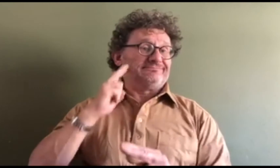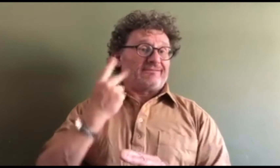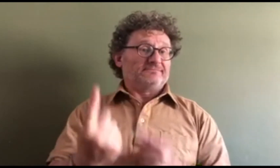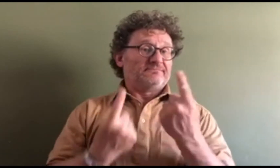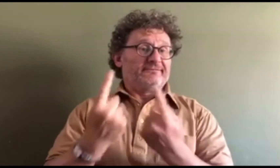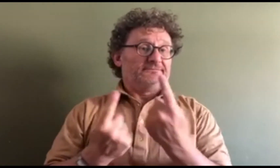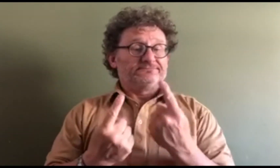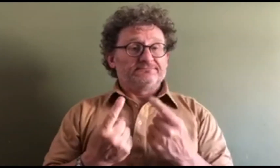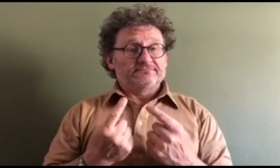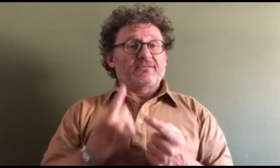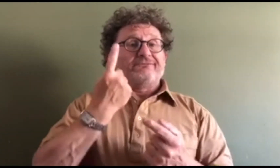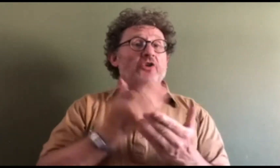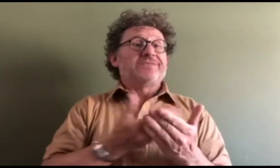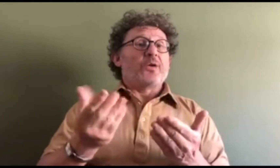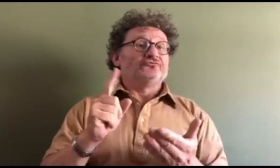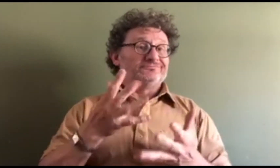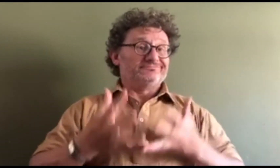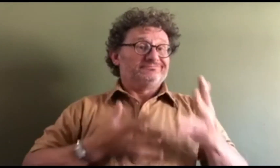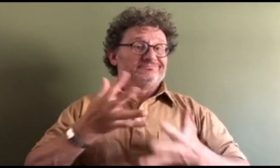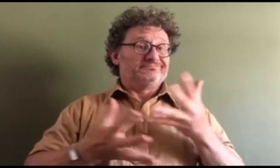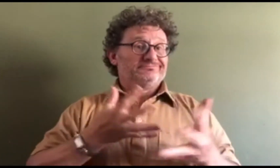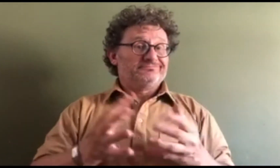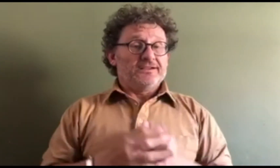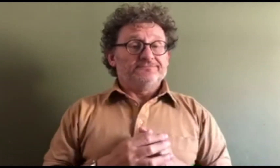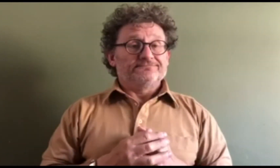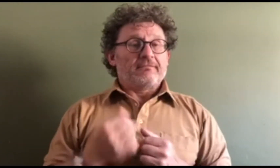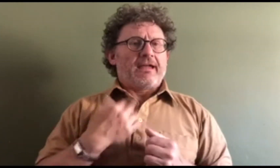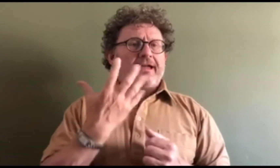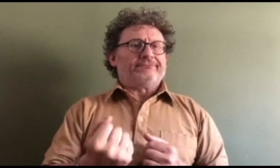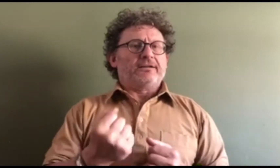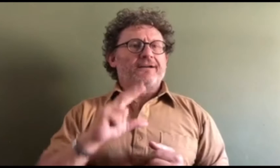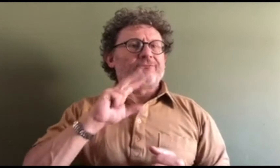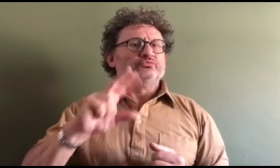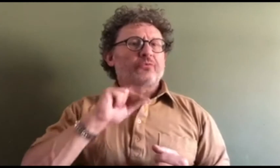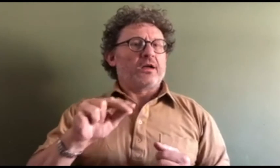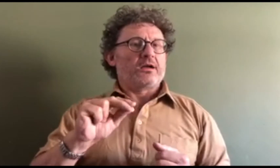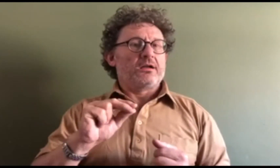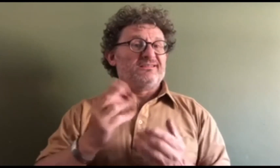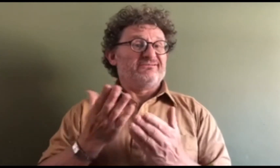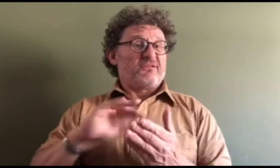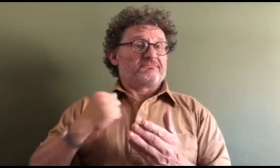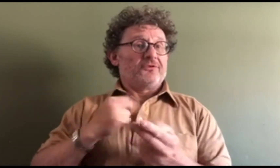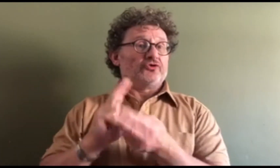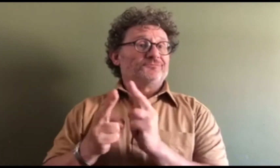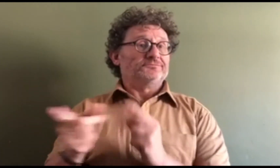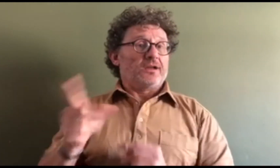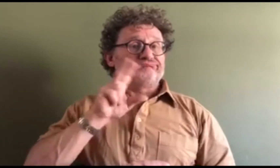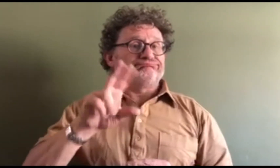My parents were both deaf. The first language that I've used growing up is sign language. I have a voiceover being provided today from